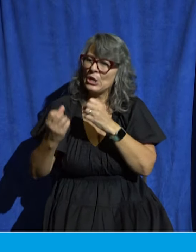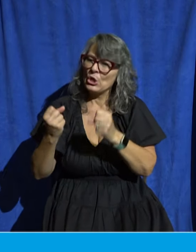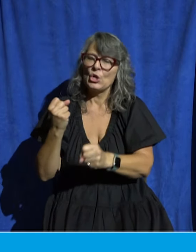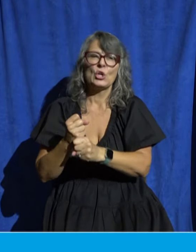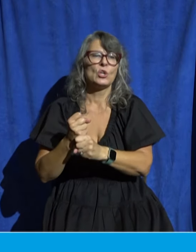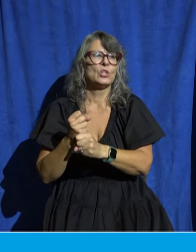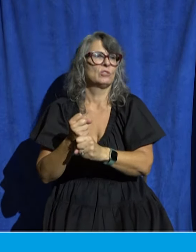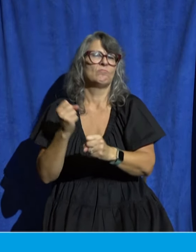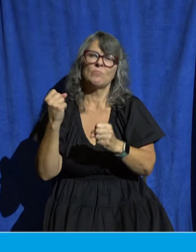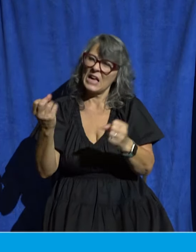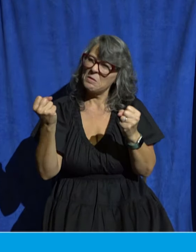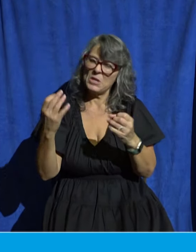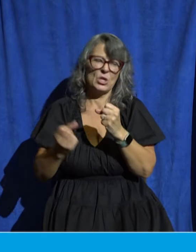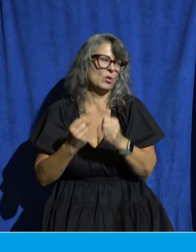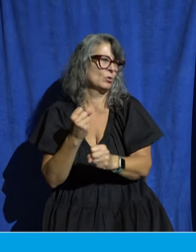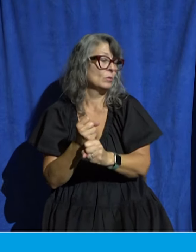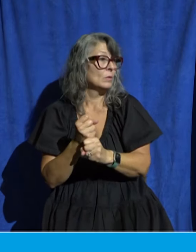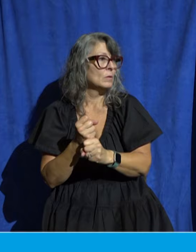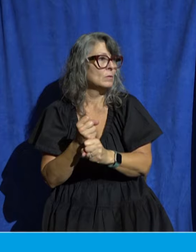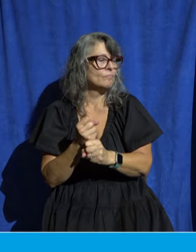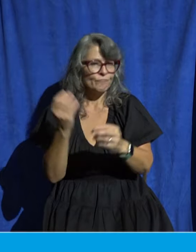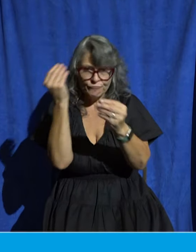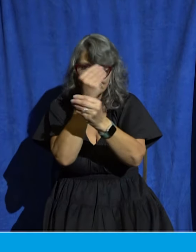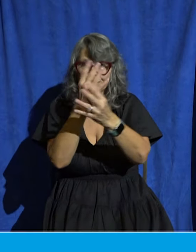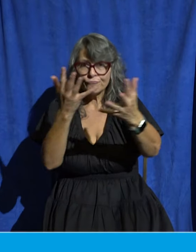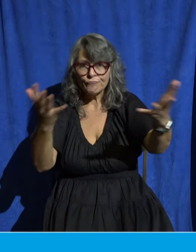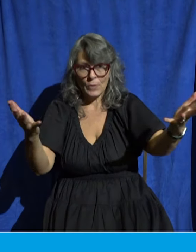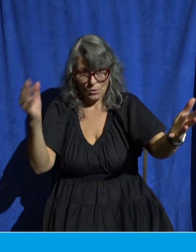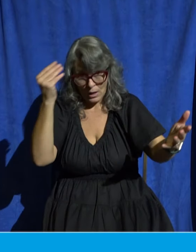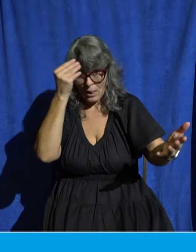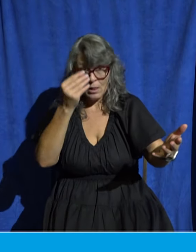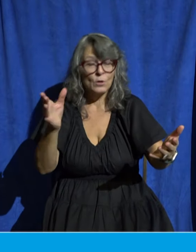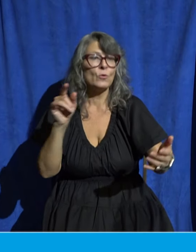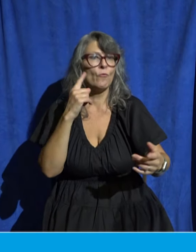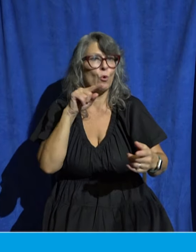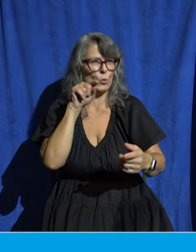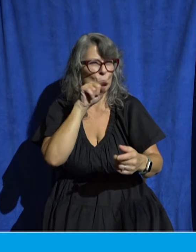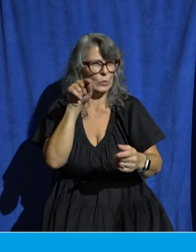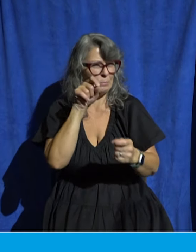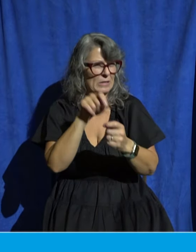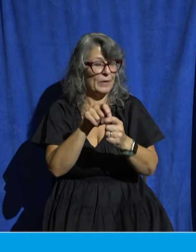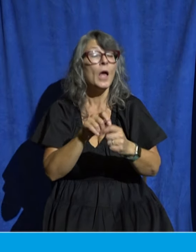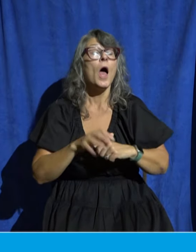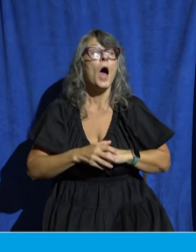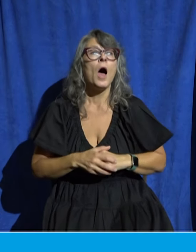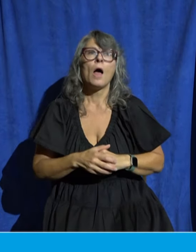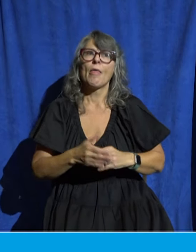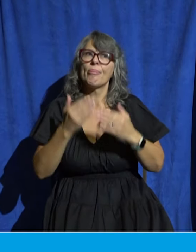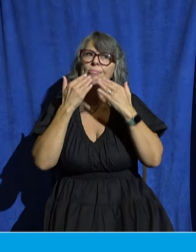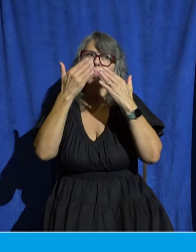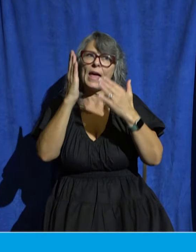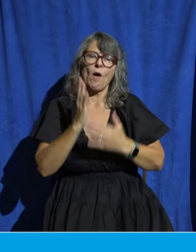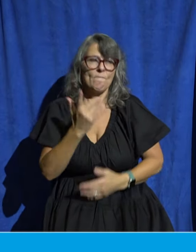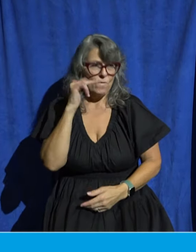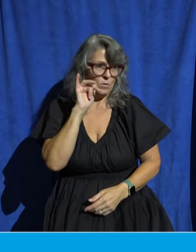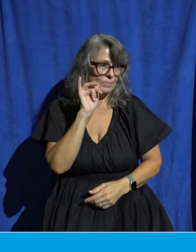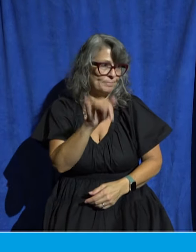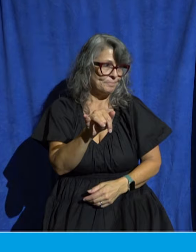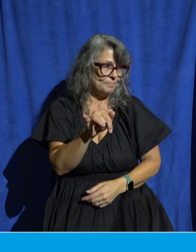say to each of you we personally want to say that we thank God for you and we constantly see the fruit